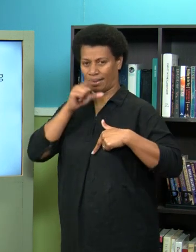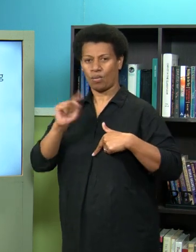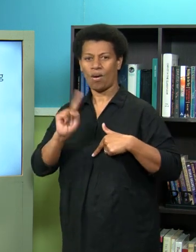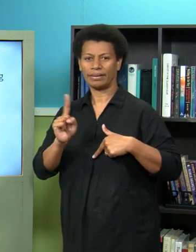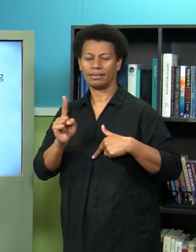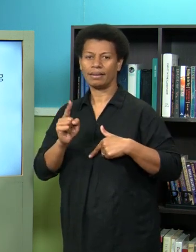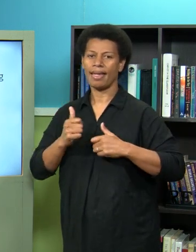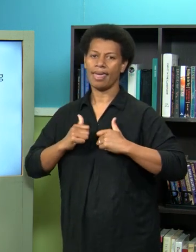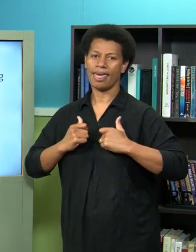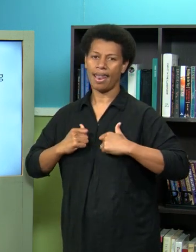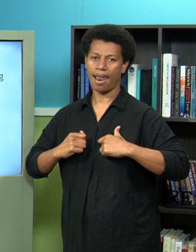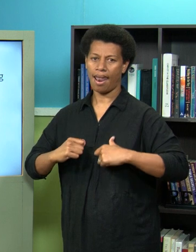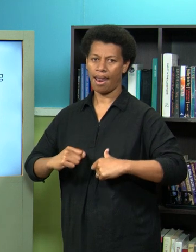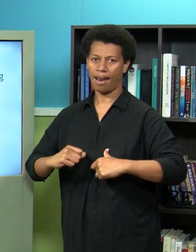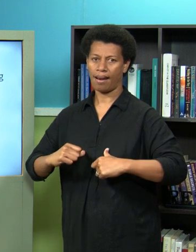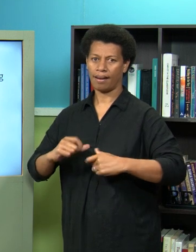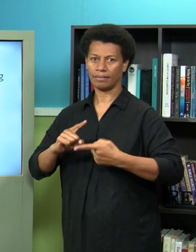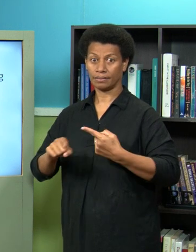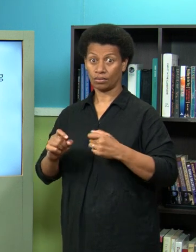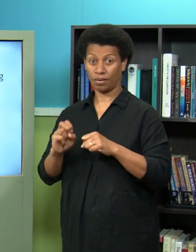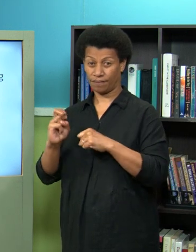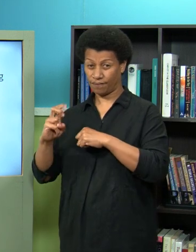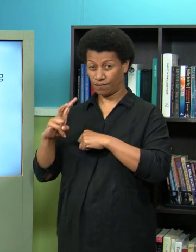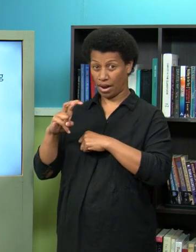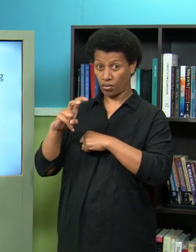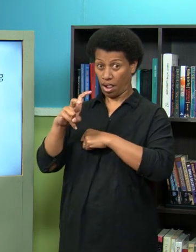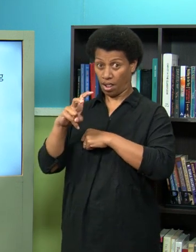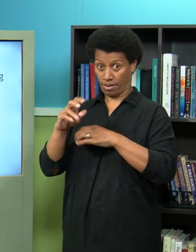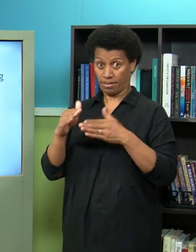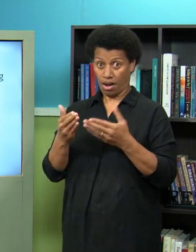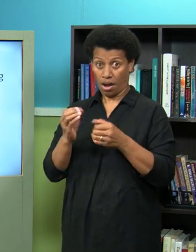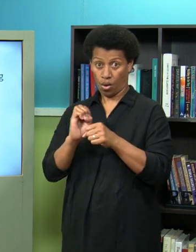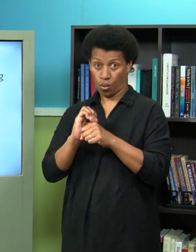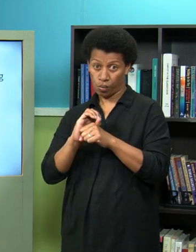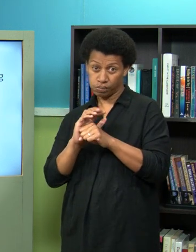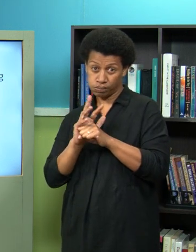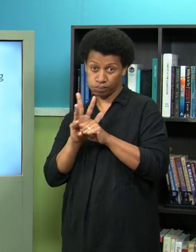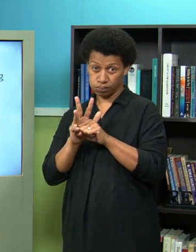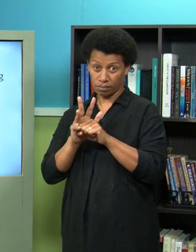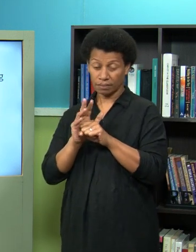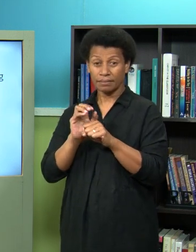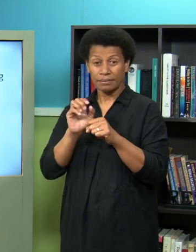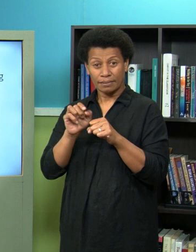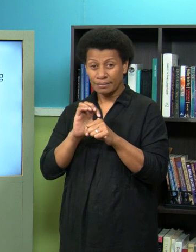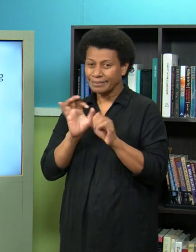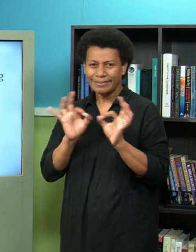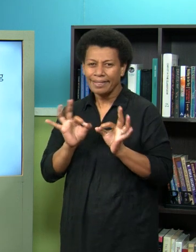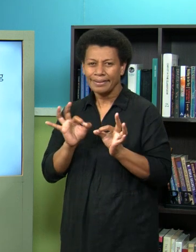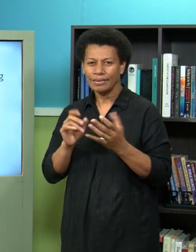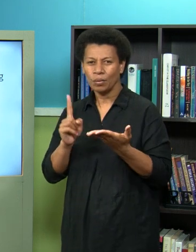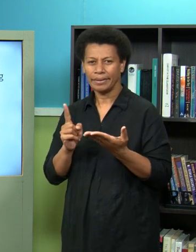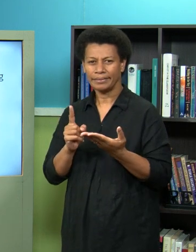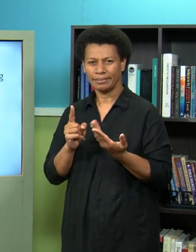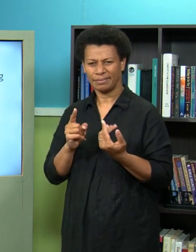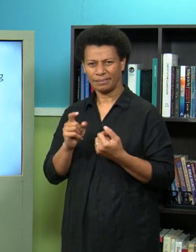because remember with viral illnesses specifically with covid19 we do not yet have um treatment for